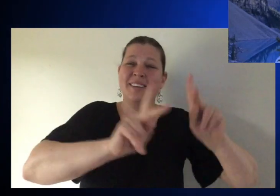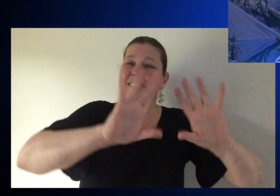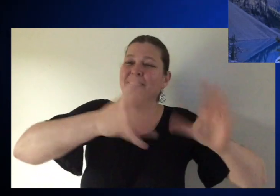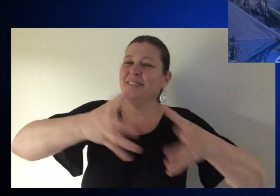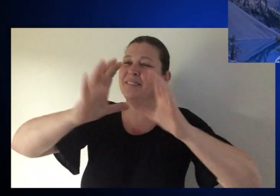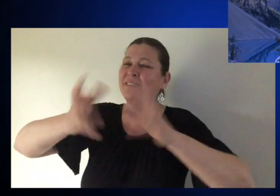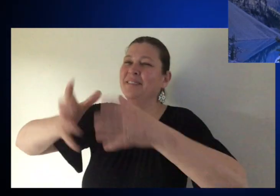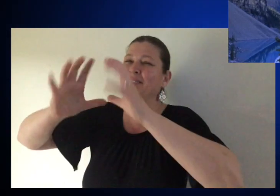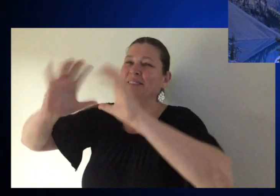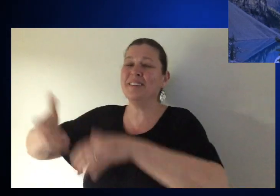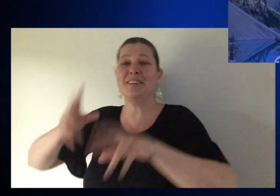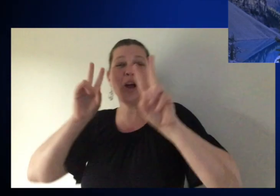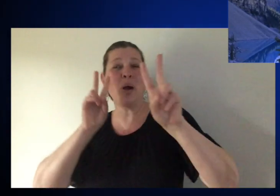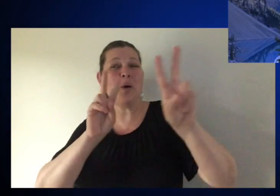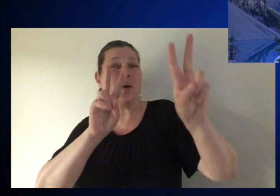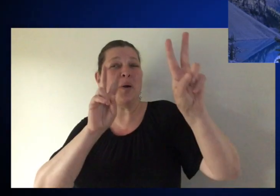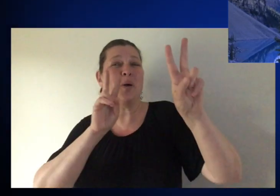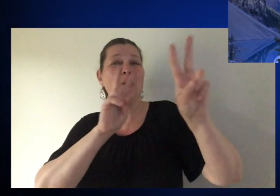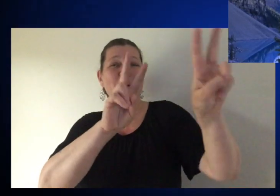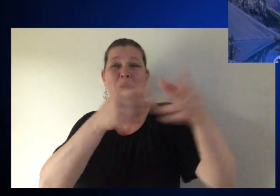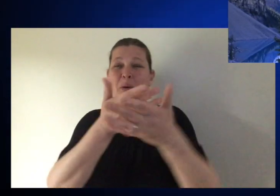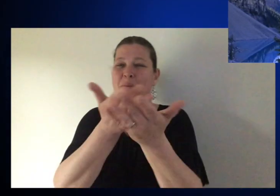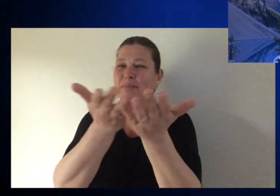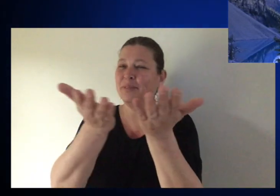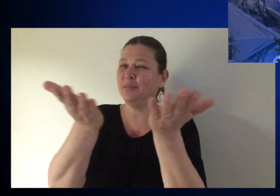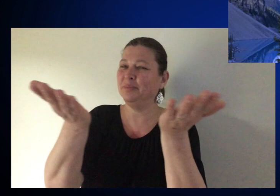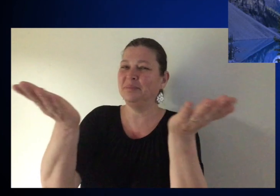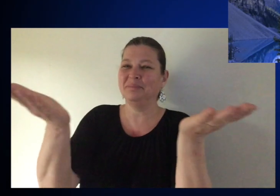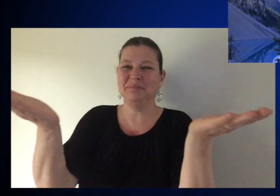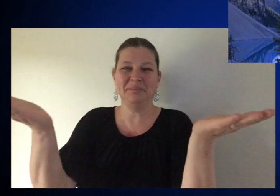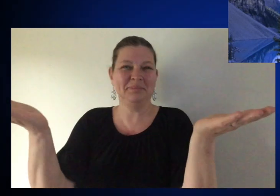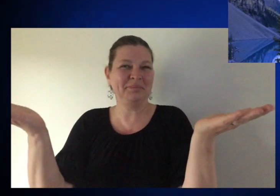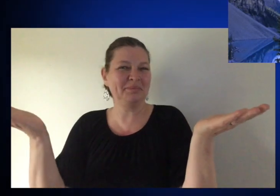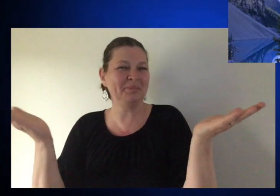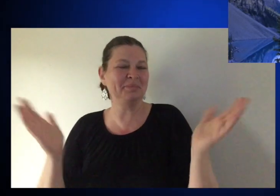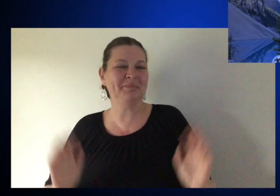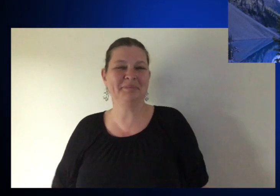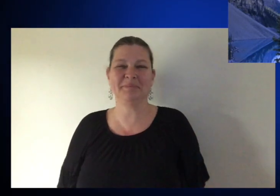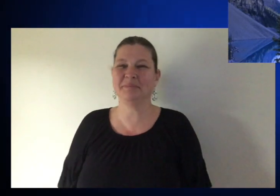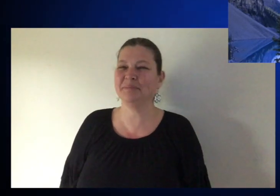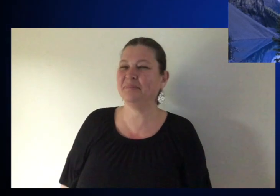the hope of the nations.